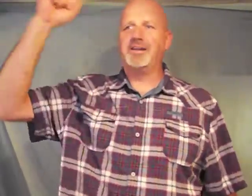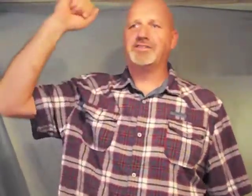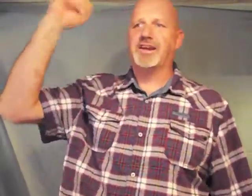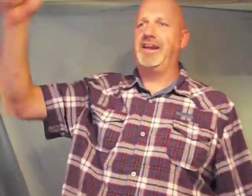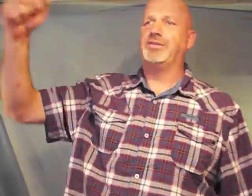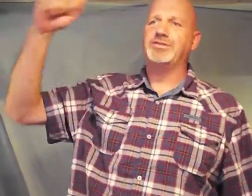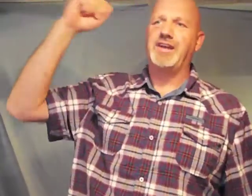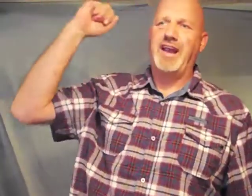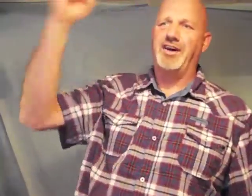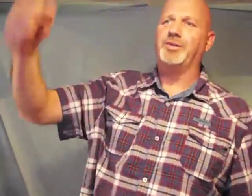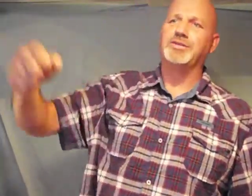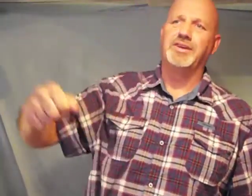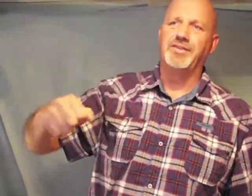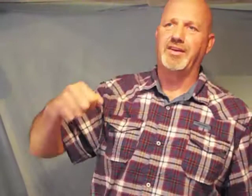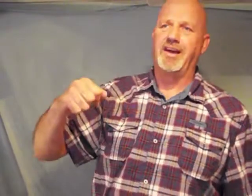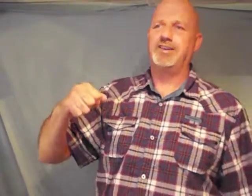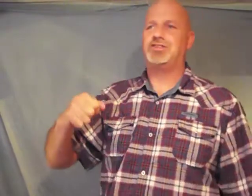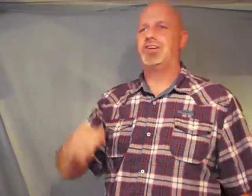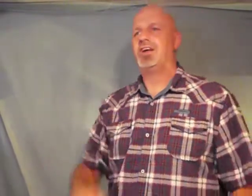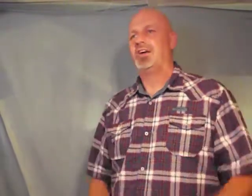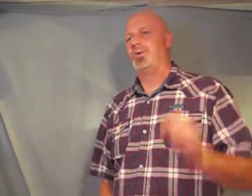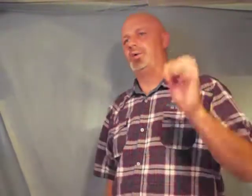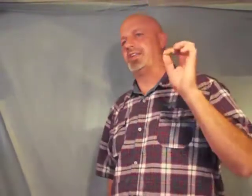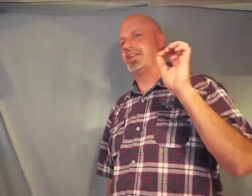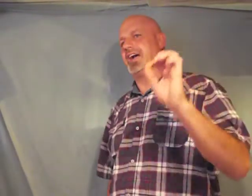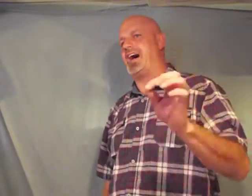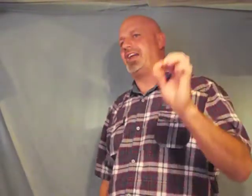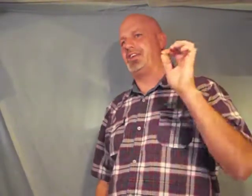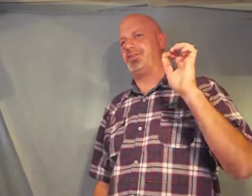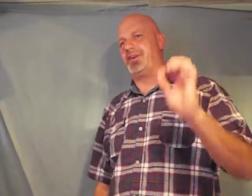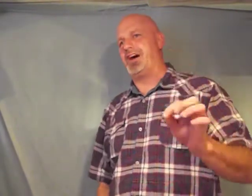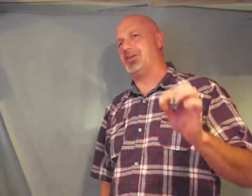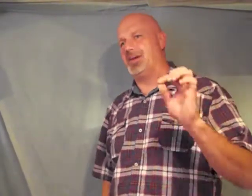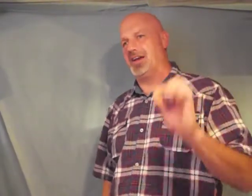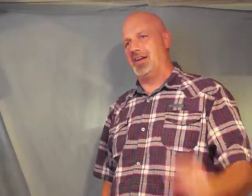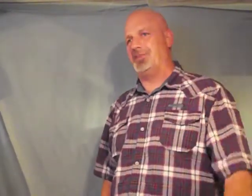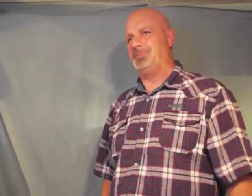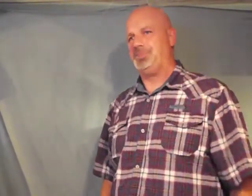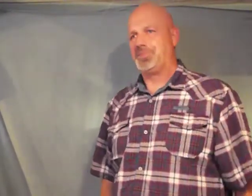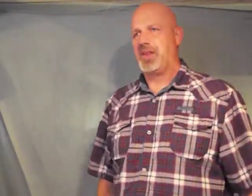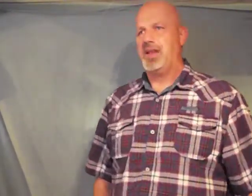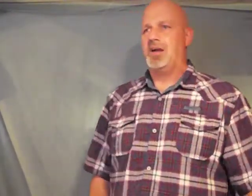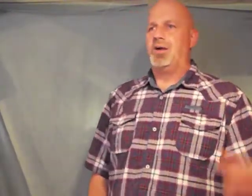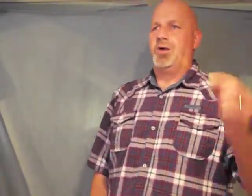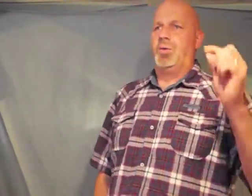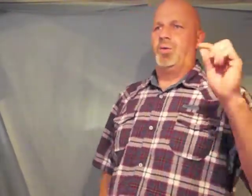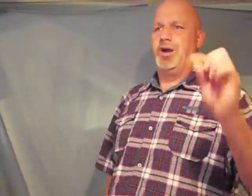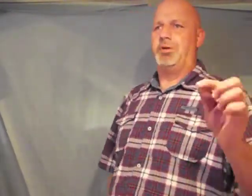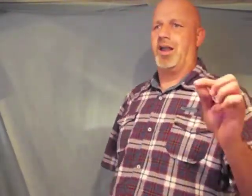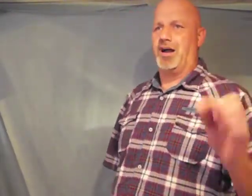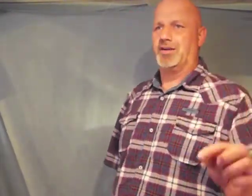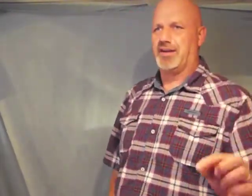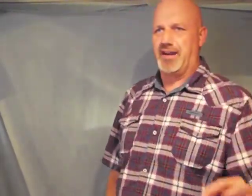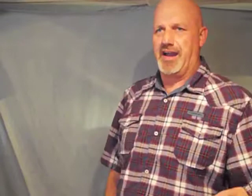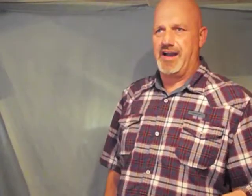leaders elders of our nation with God the father in heaven we belong to God